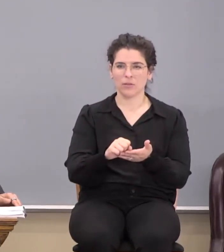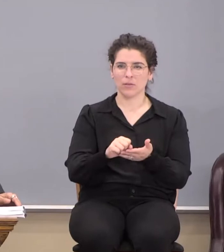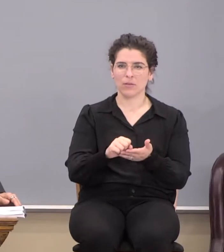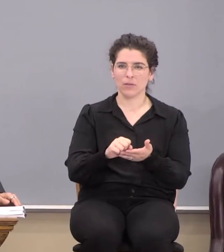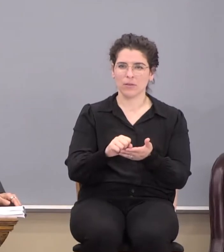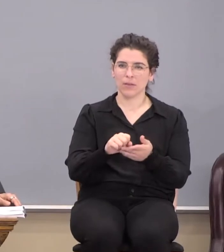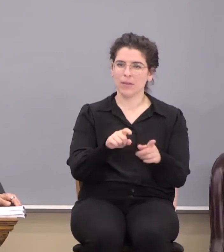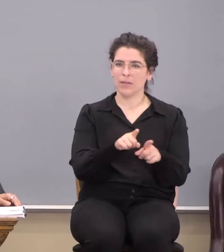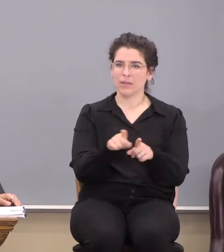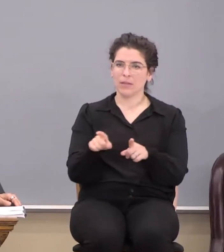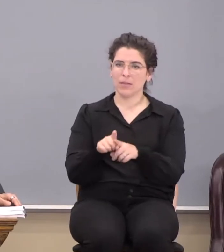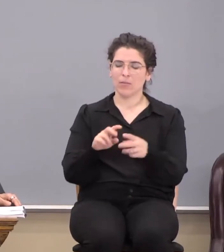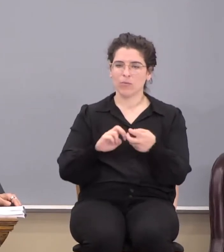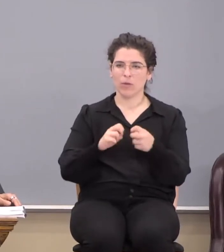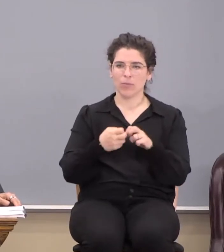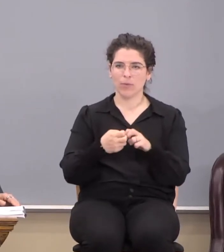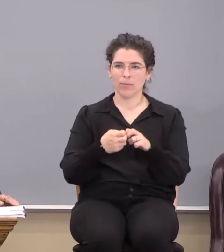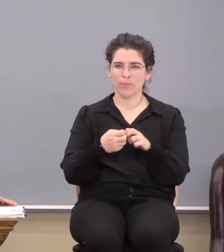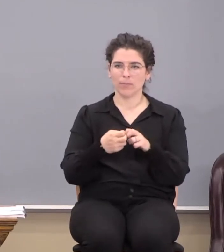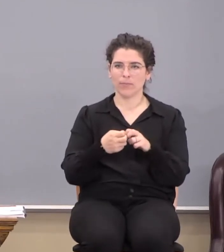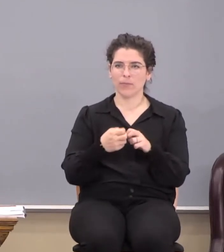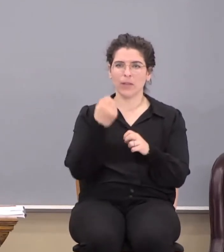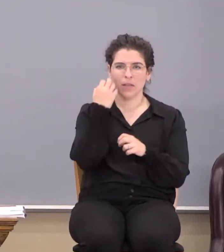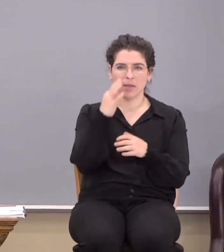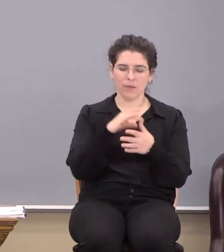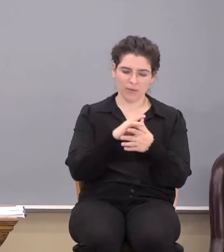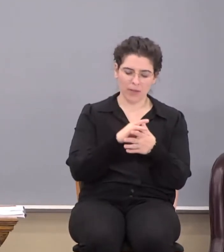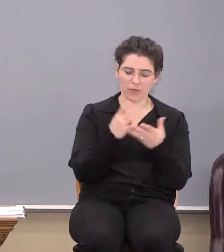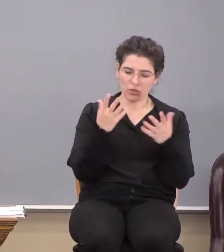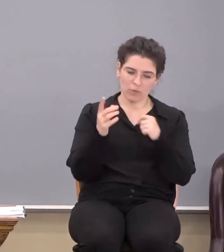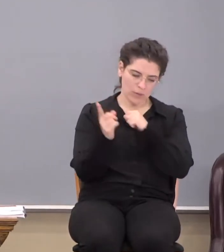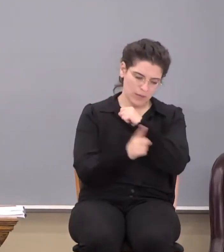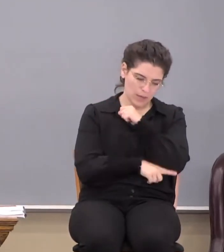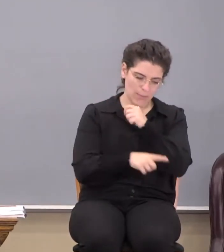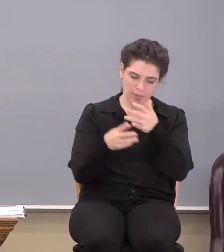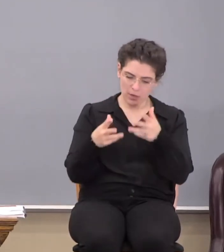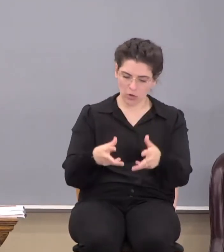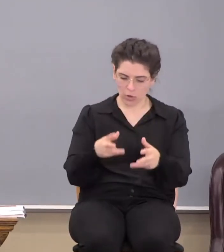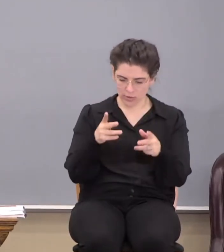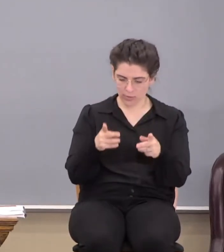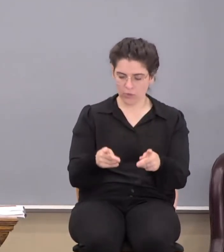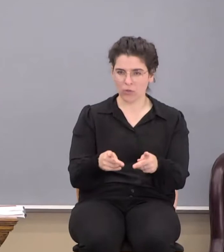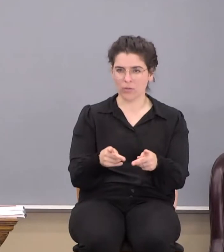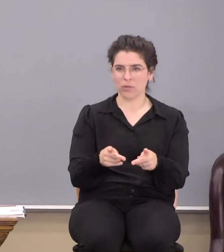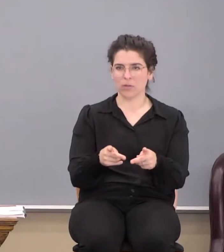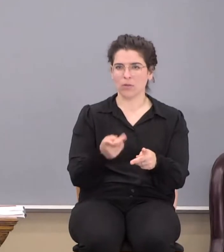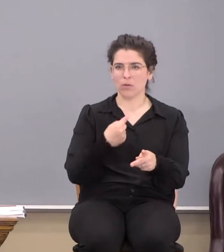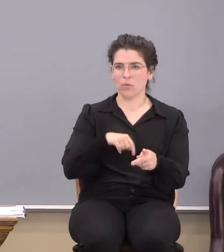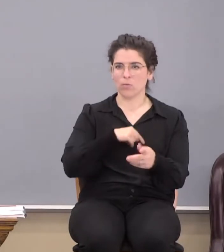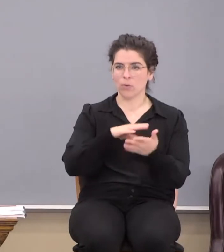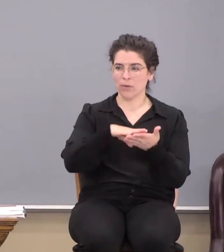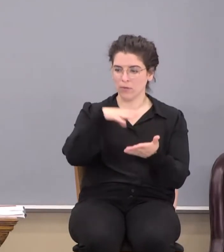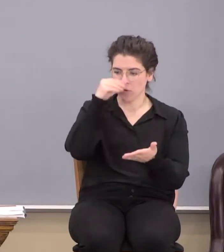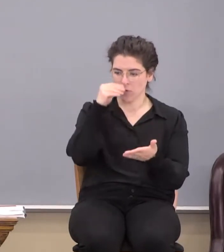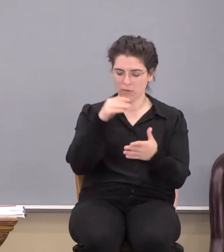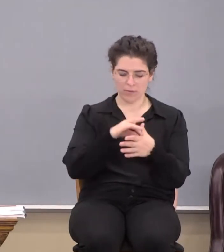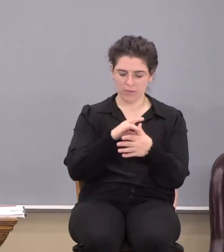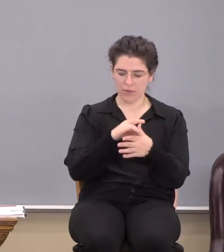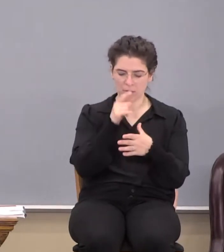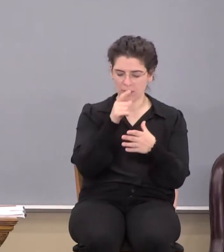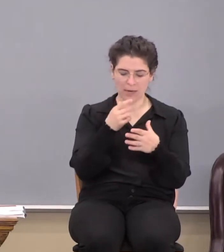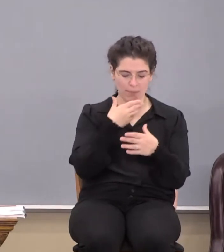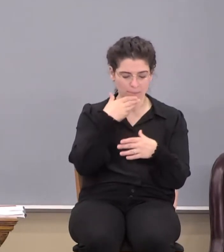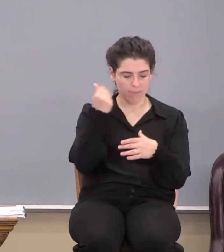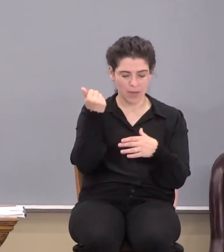Same problem. If the flesh is already condemned and a lost person, listen, we've learned that the flesh hasn't gotten any